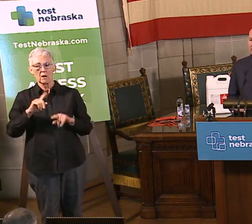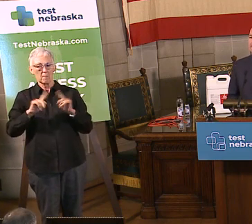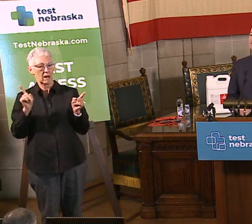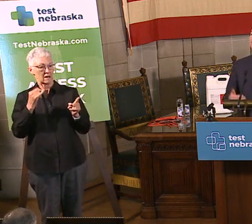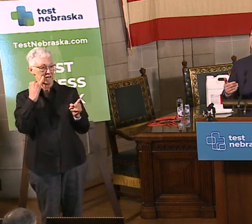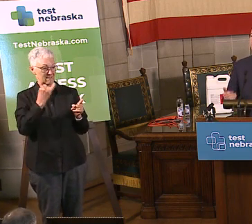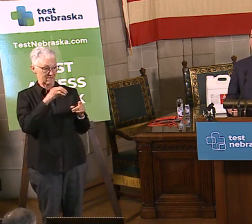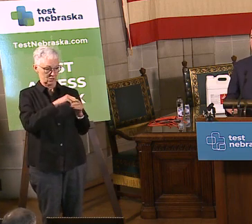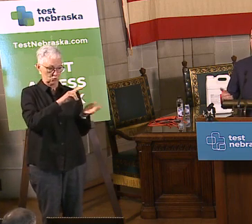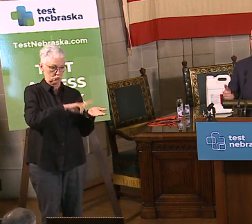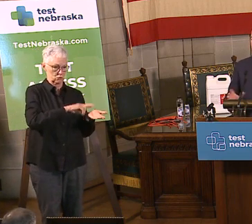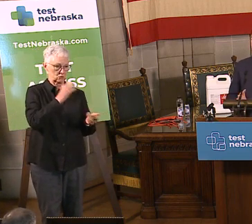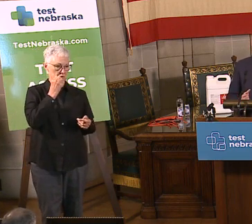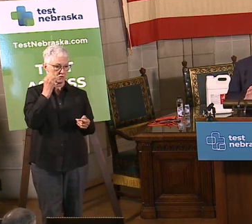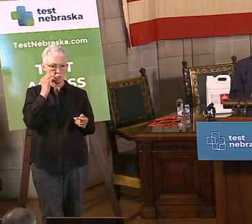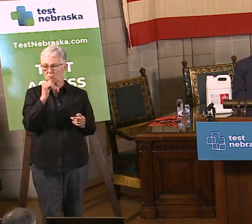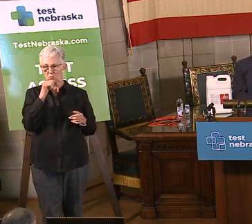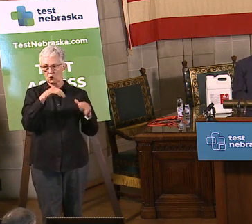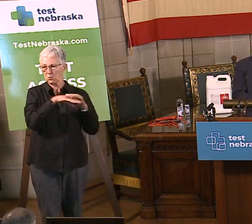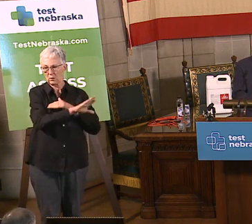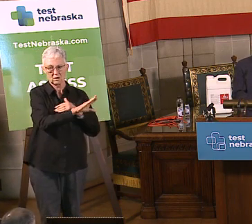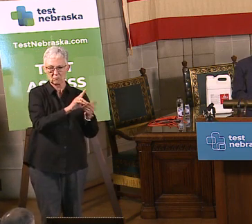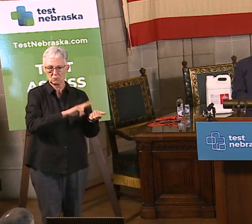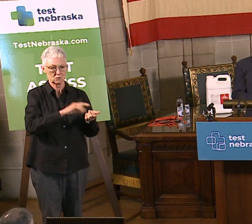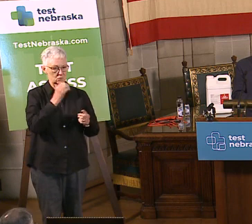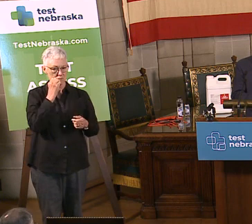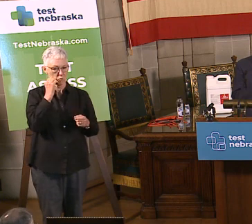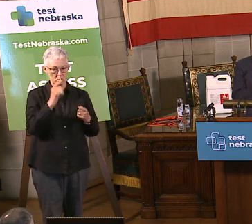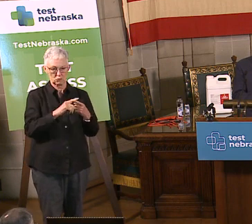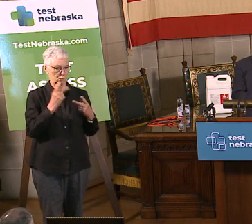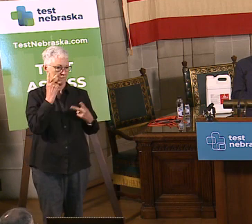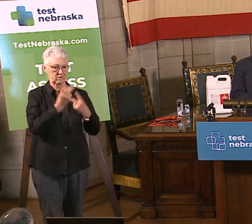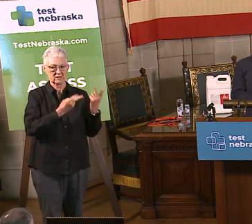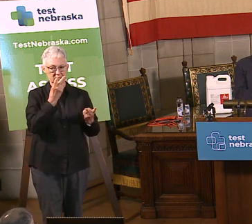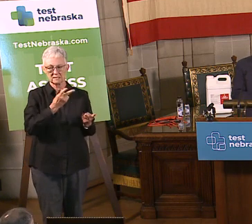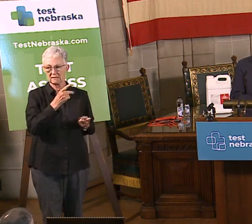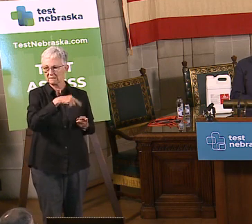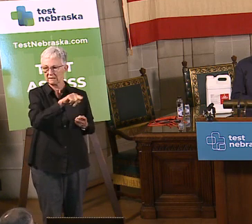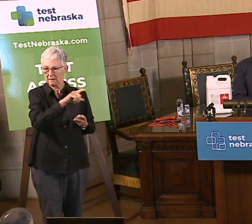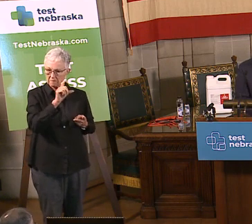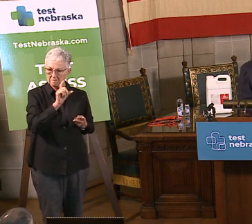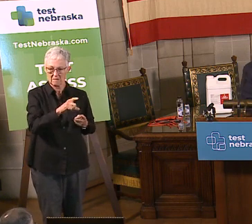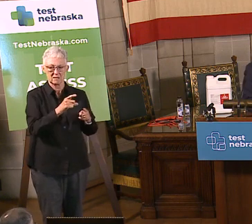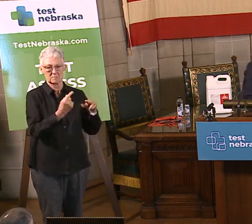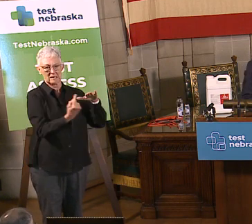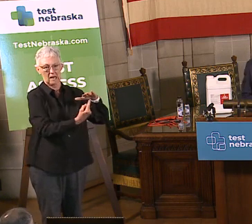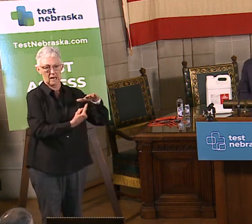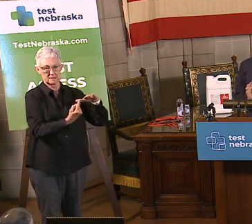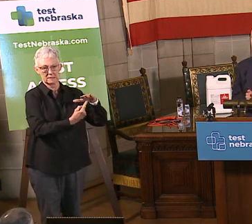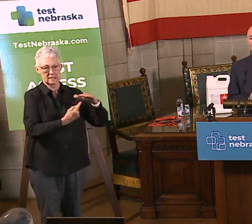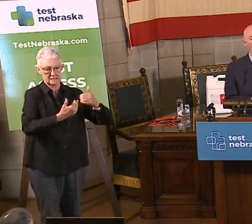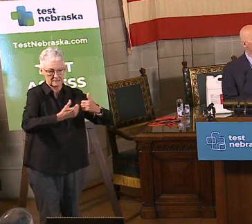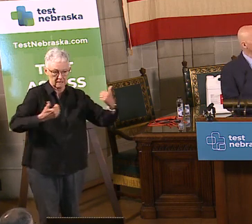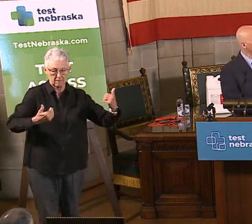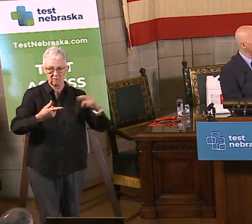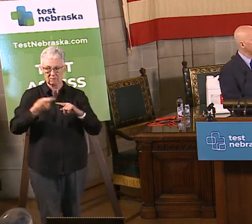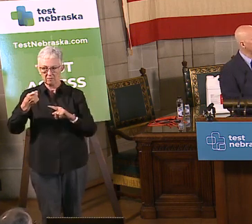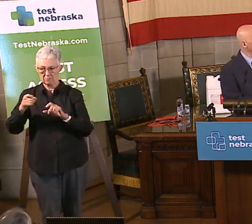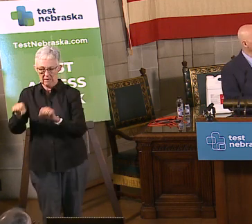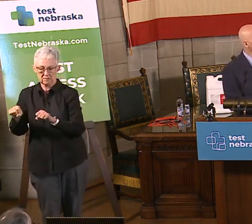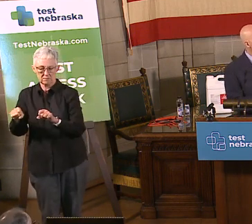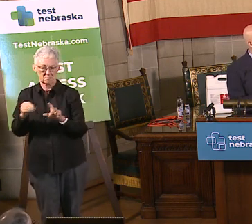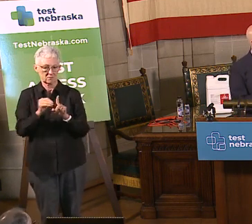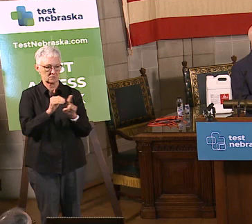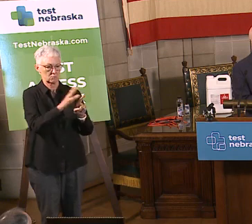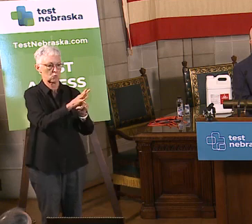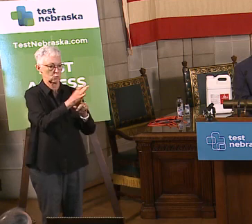facility, because we're trying to keep those folks isolated. So please keep that separate. So those are our rules. Again, remind